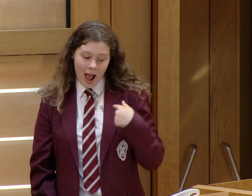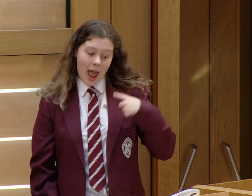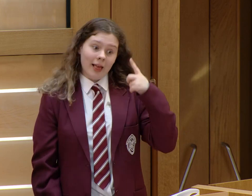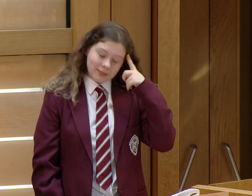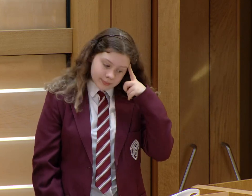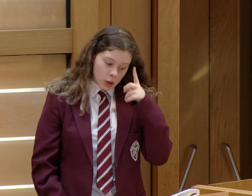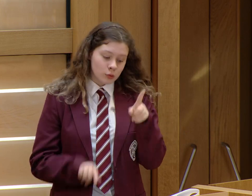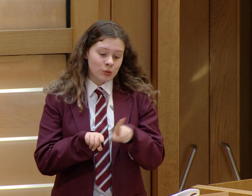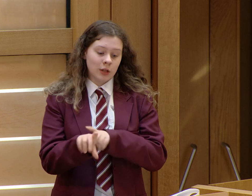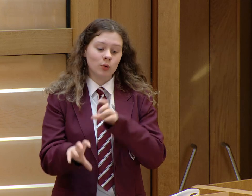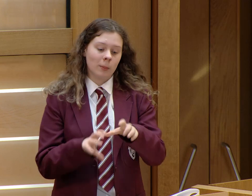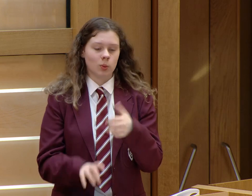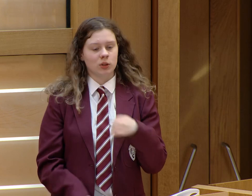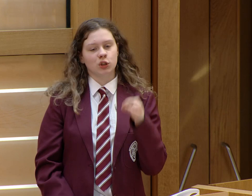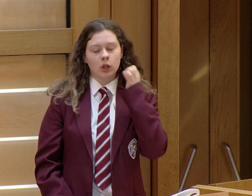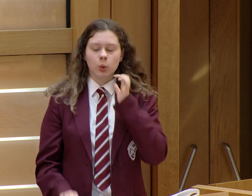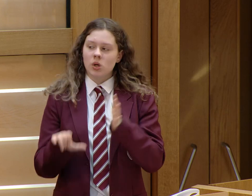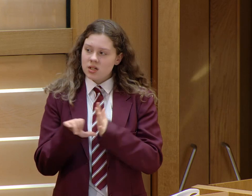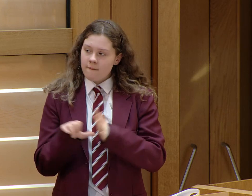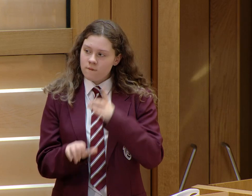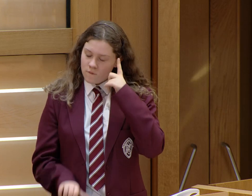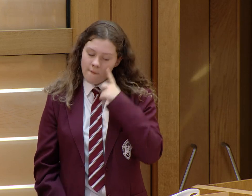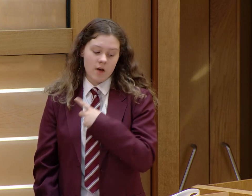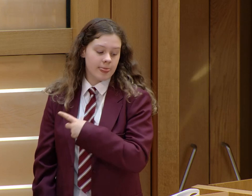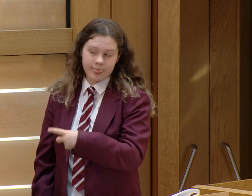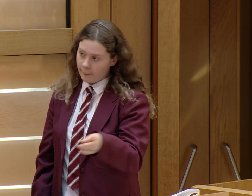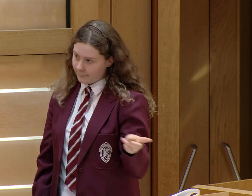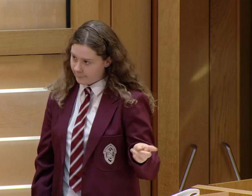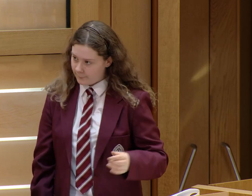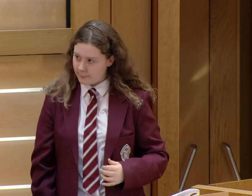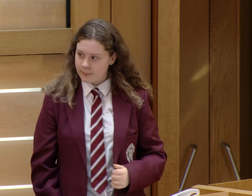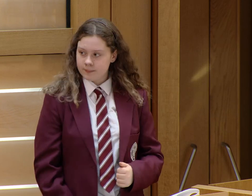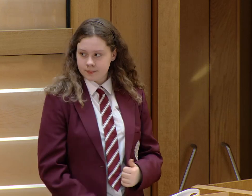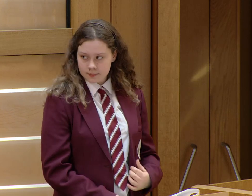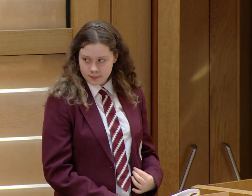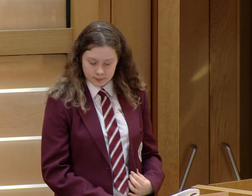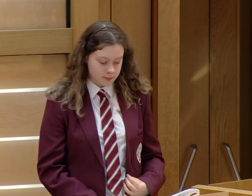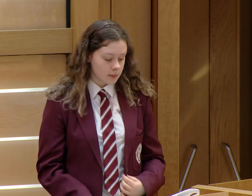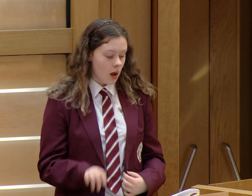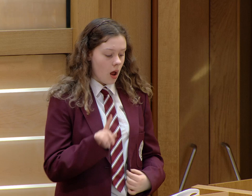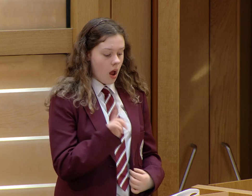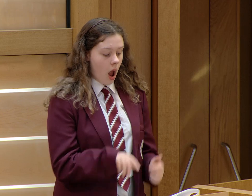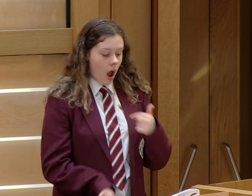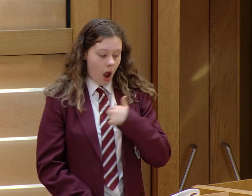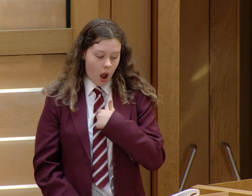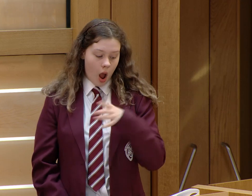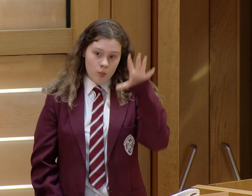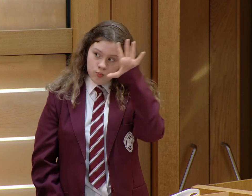left out. Now it wasn't because I think they don't like me. I think it was just because it was too difficult for them to try and communicate